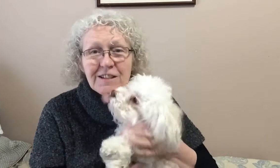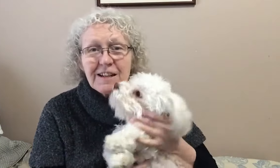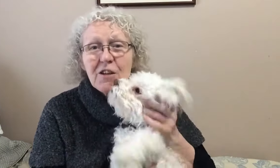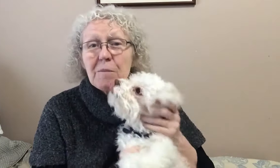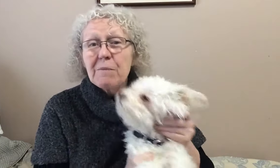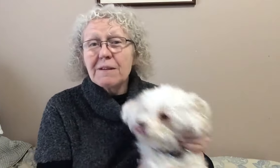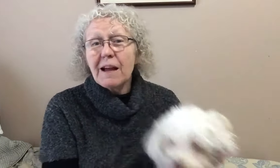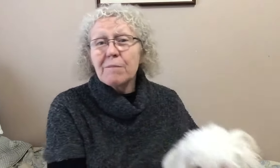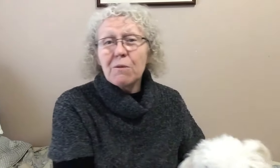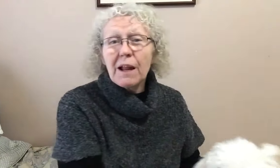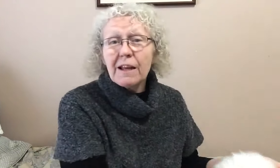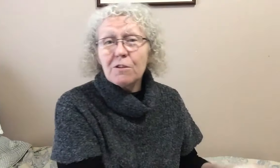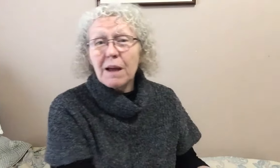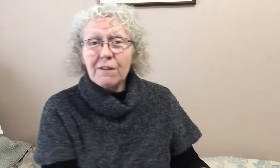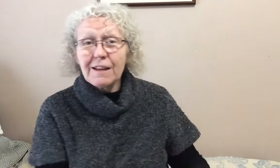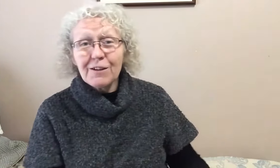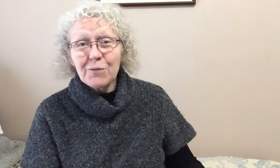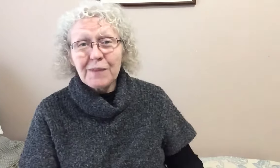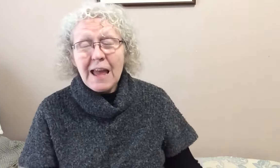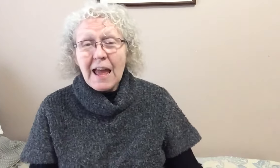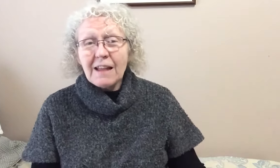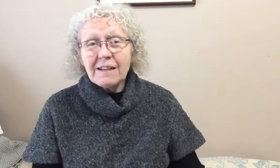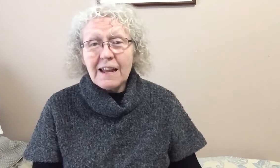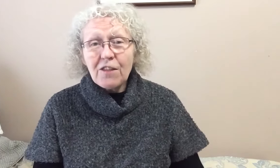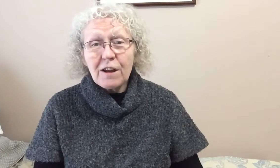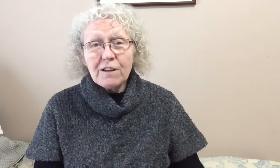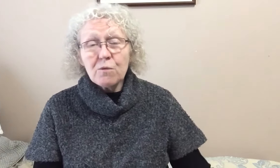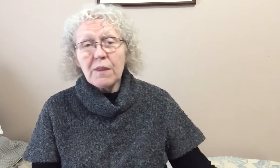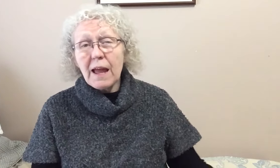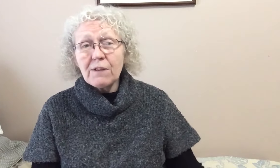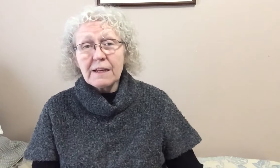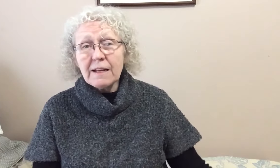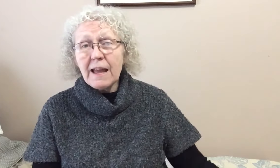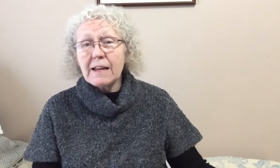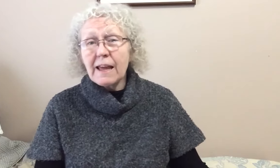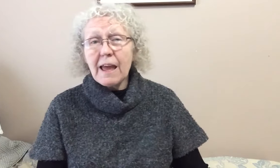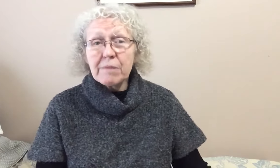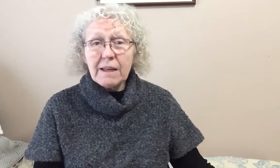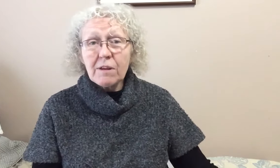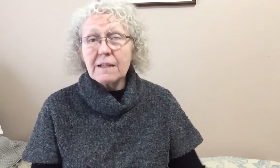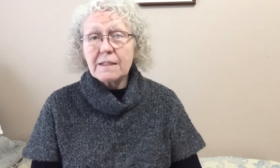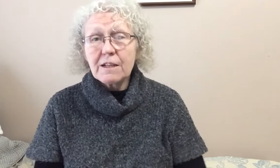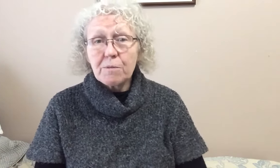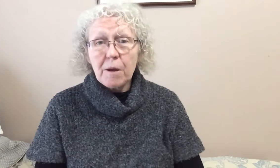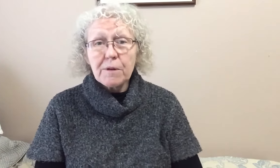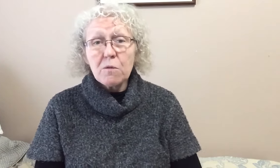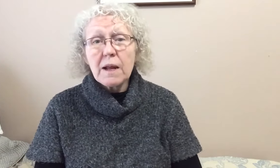She's sitting on the bed beside me while I do my video. And today I thought I'd do one that I haven't done yet and I can't believe it because it's such a popular one.